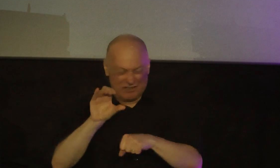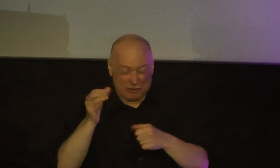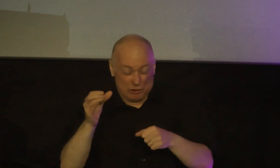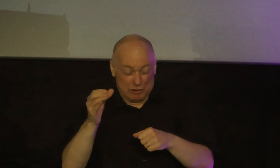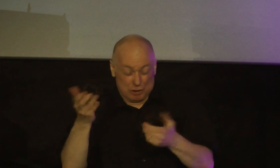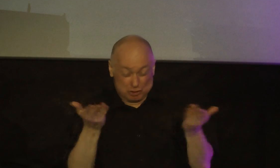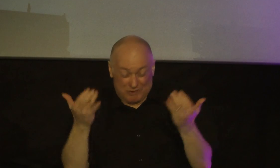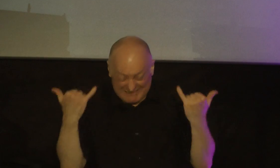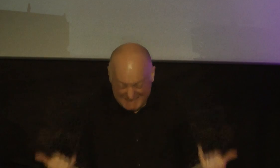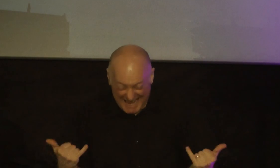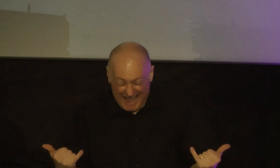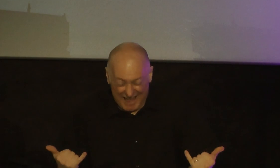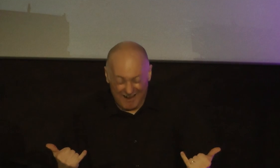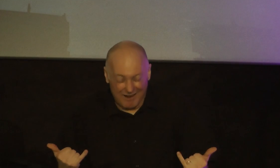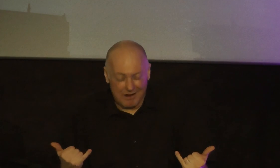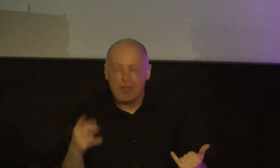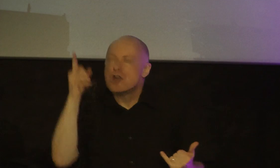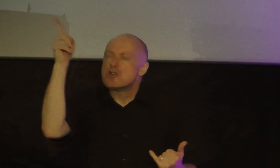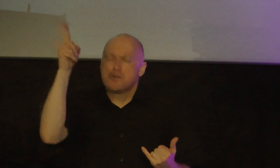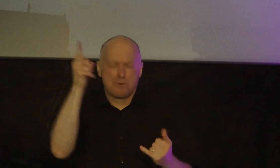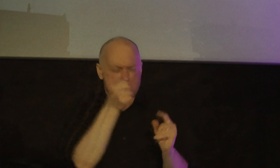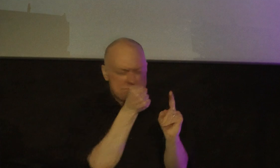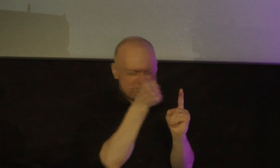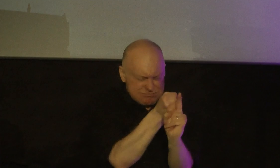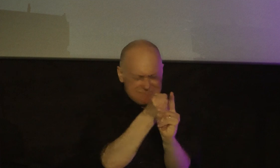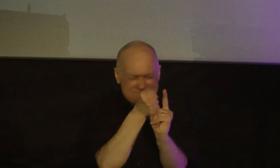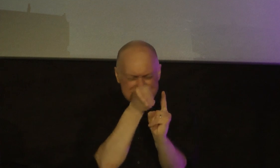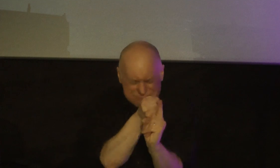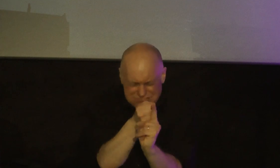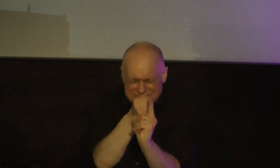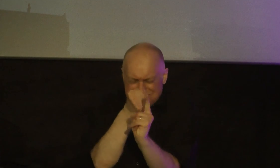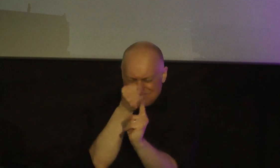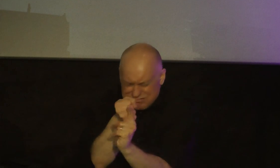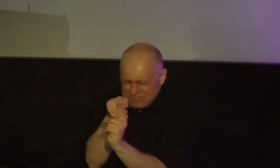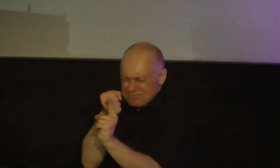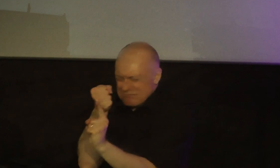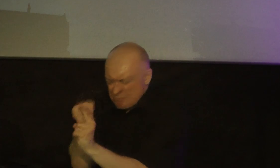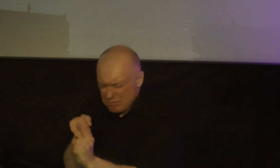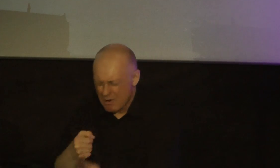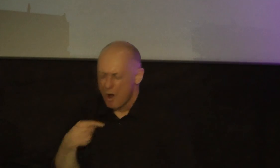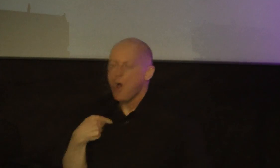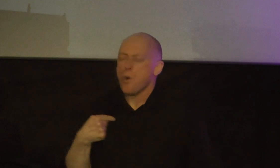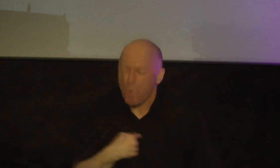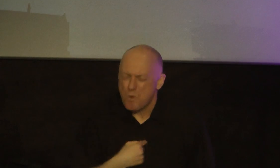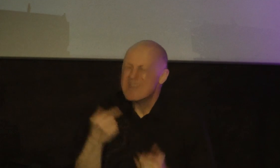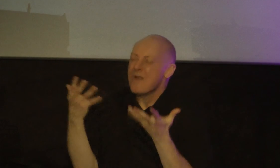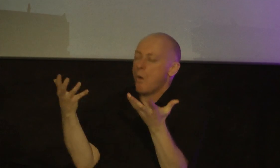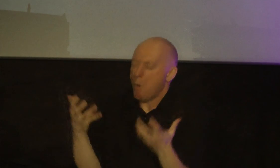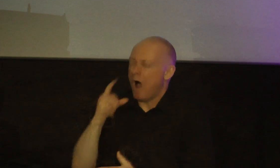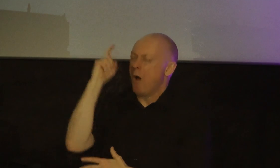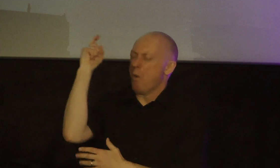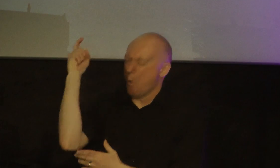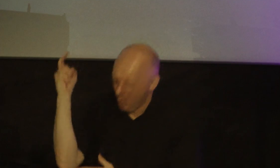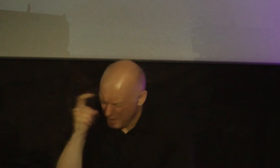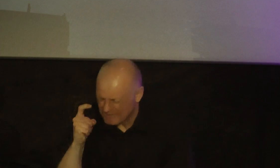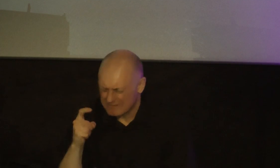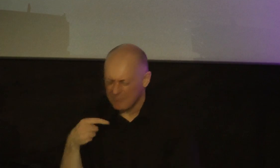one by one one life at a time we will choose wisdom we will make a decision